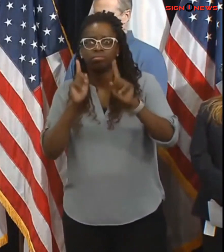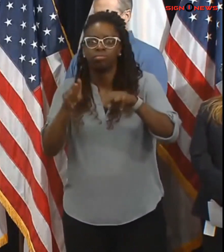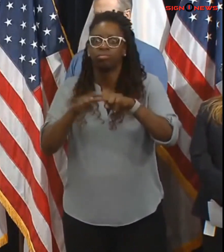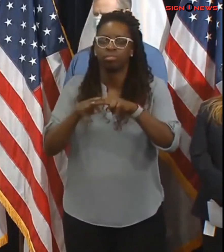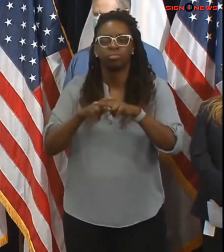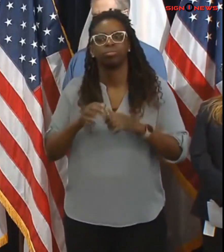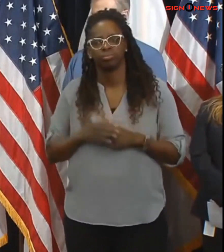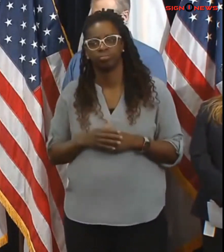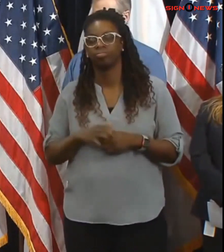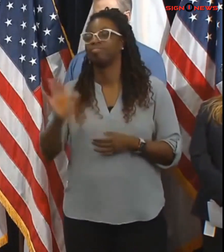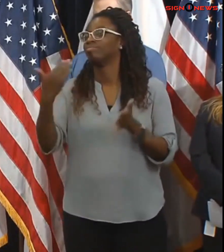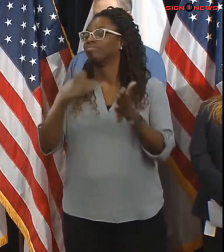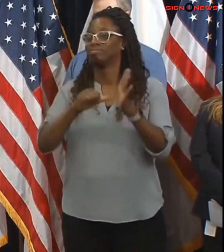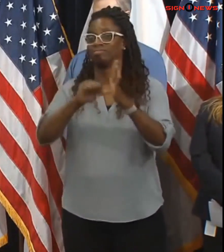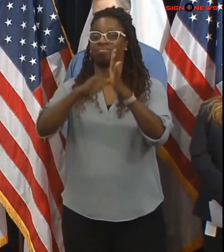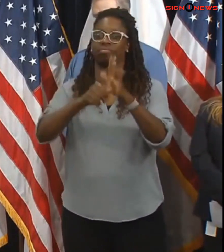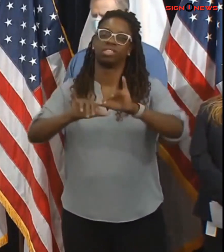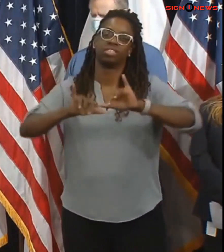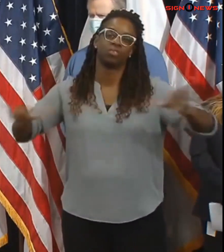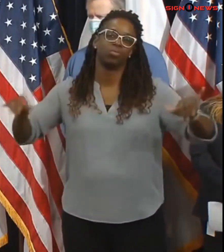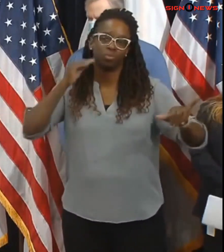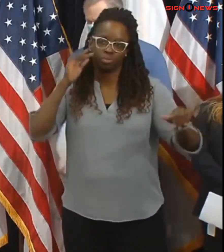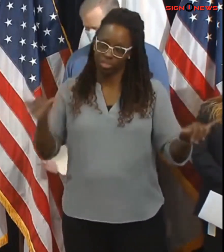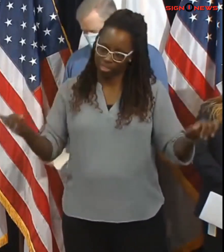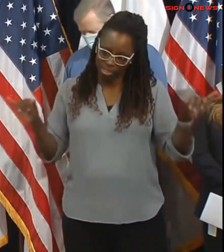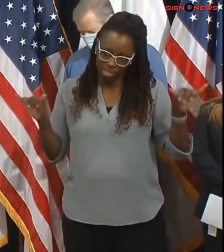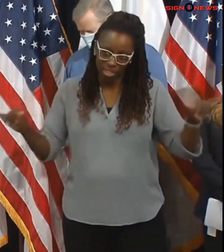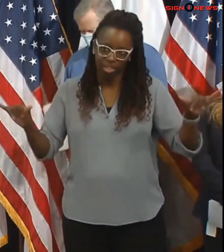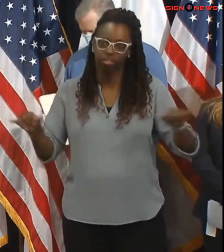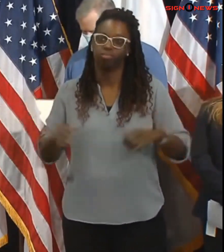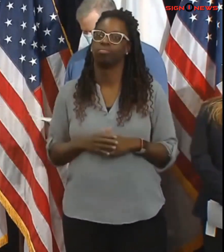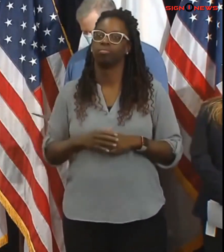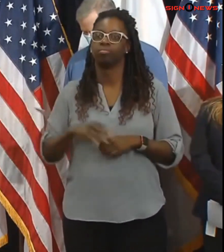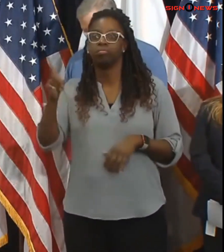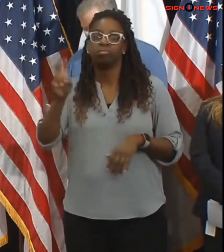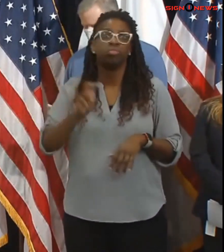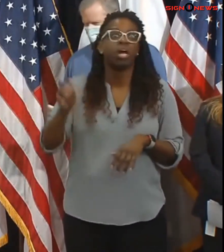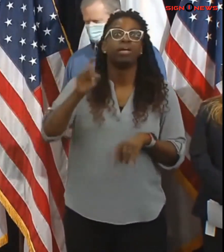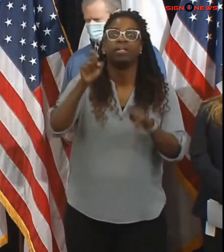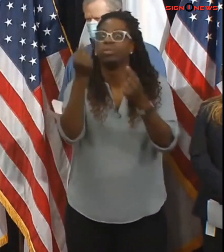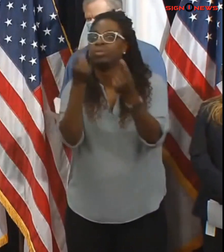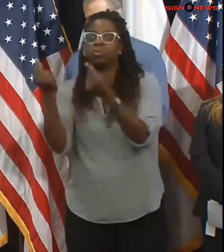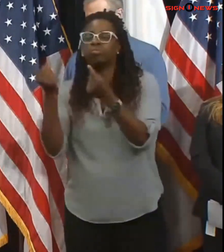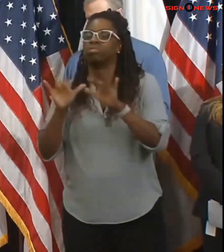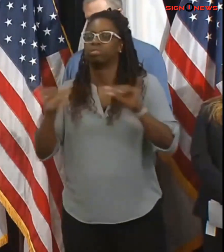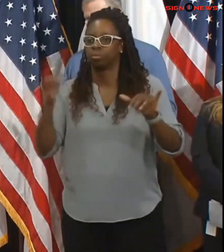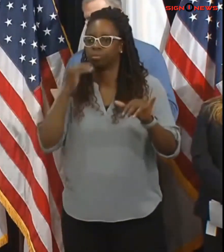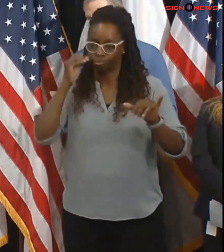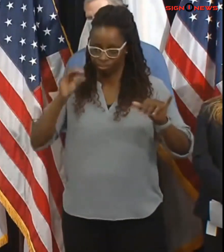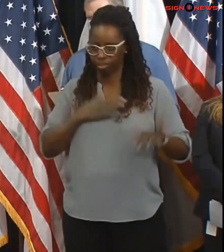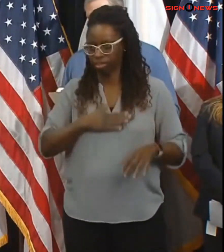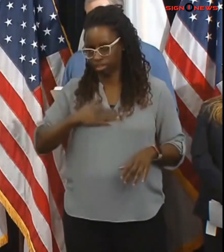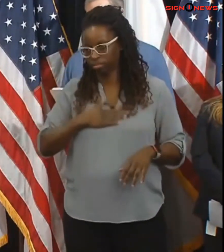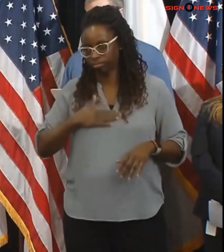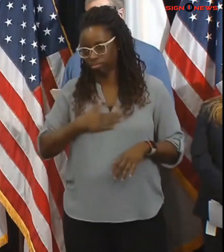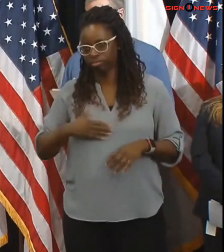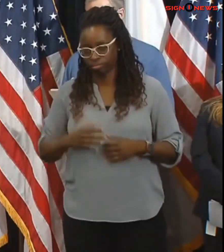travel if you do not need to go out tomorrow please stay home i do want to assure everyone that the mbta is fully